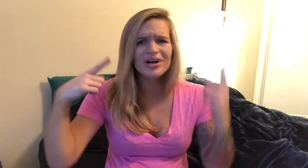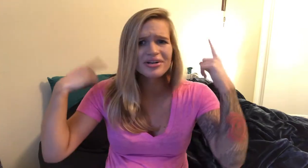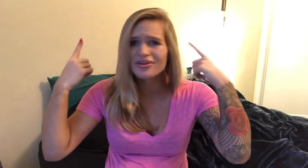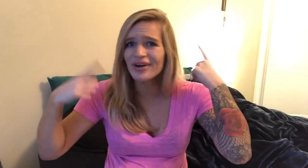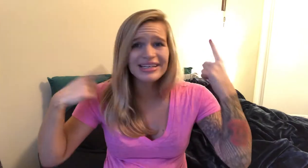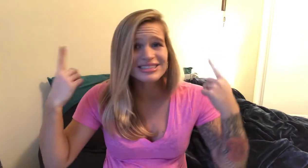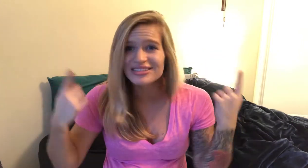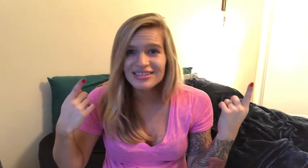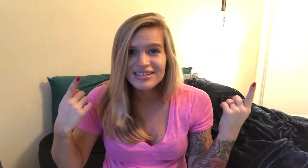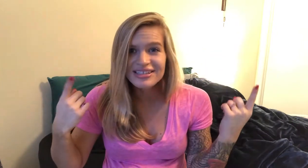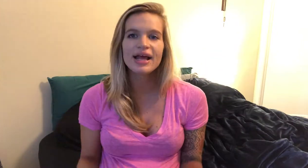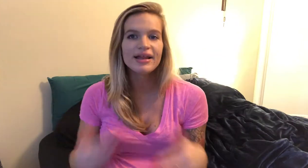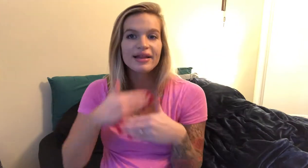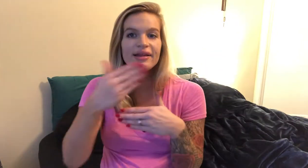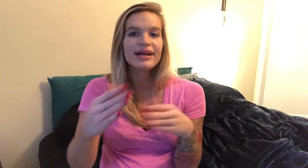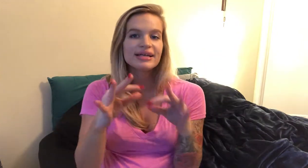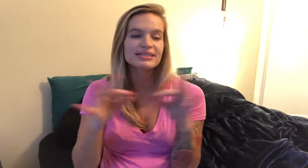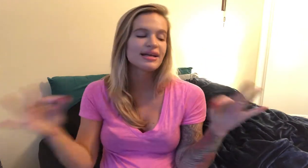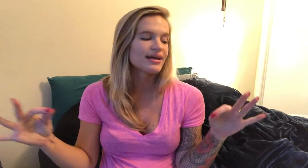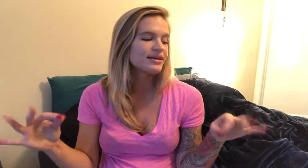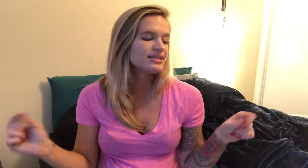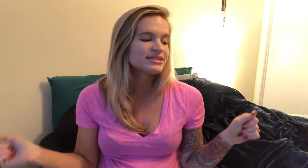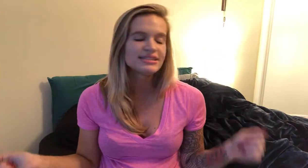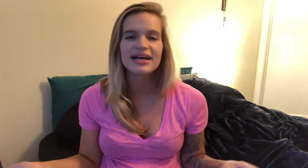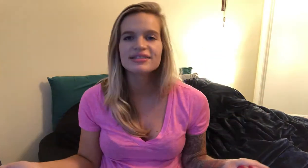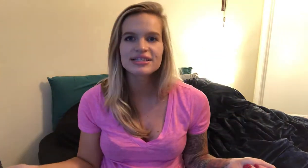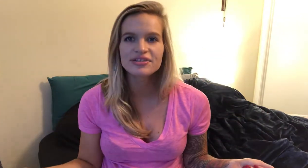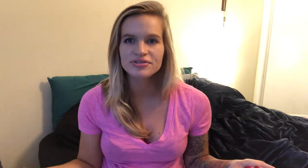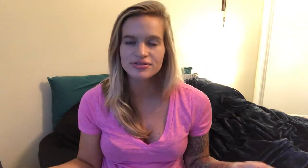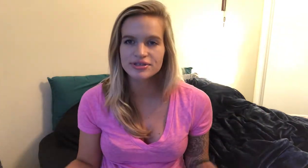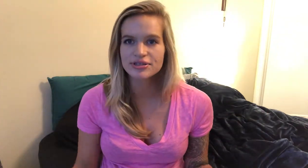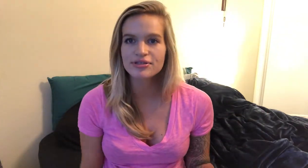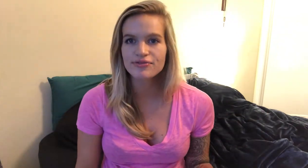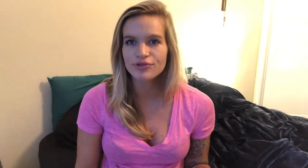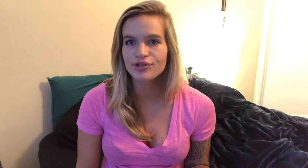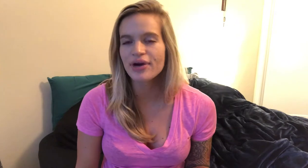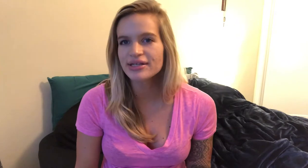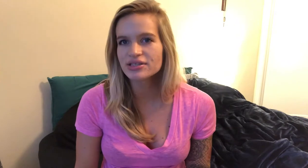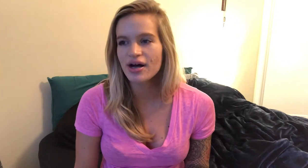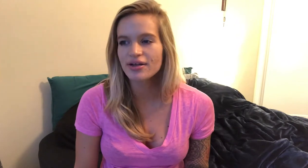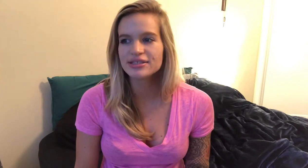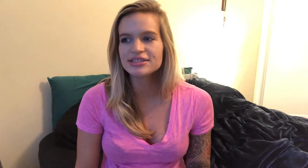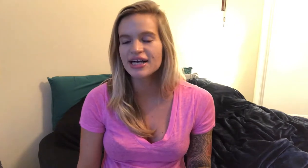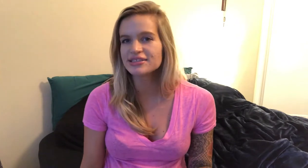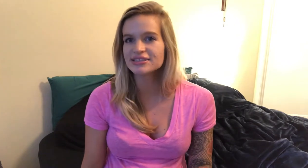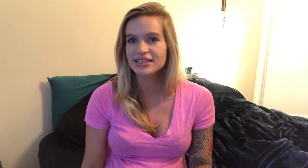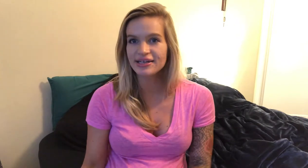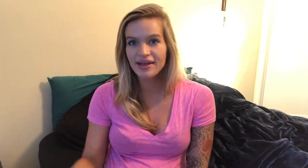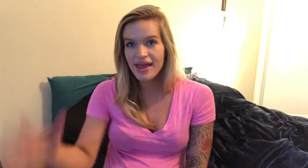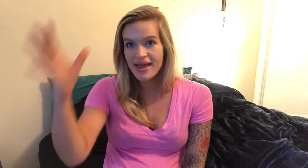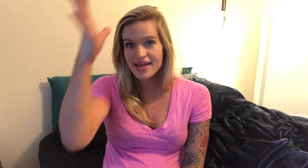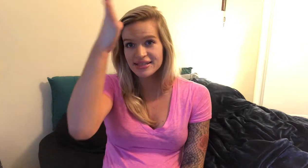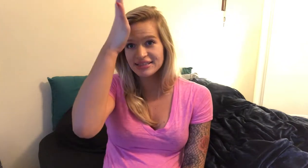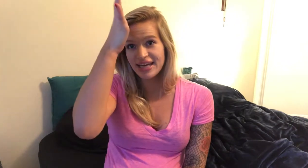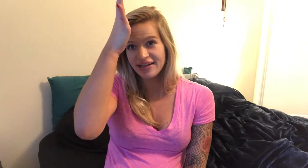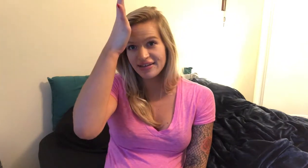gone crazy and then the next line is daddy said you'll lose your free ride to college I just said daddy